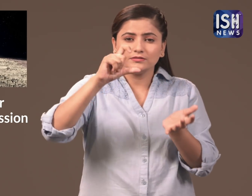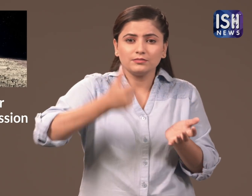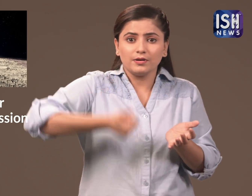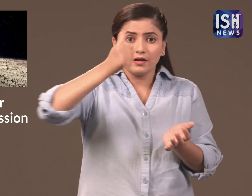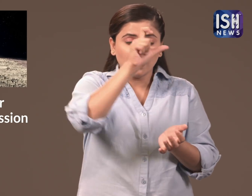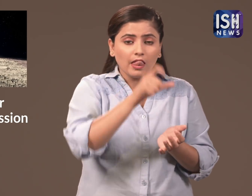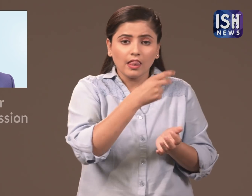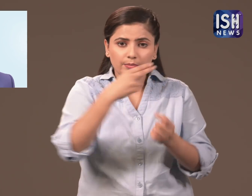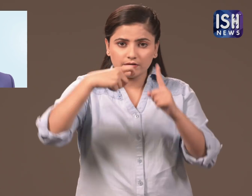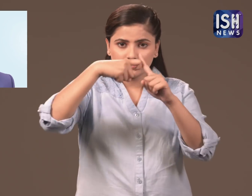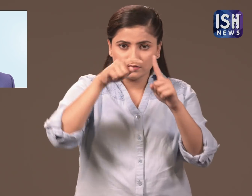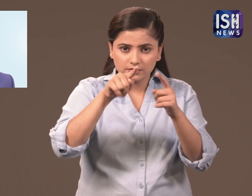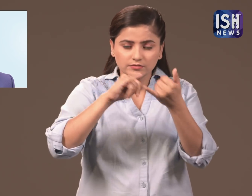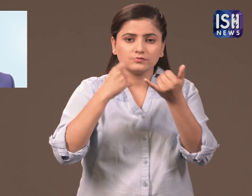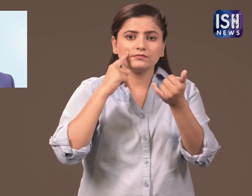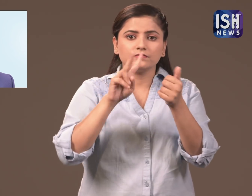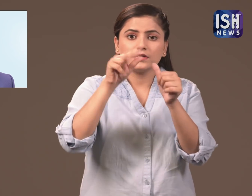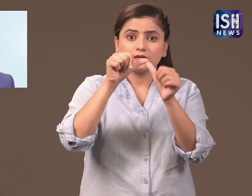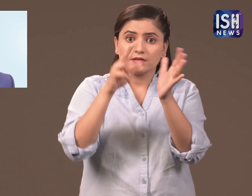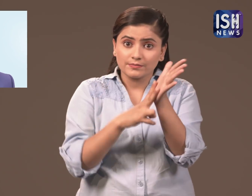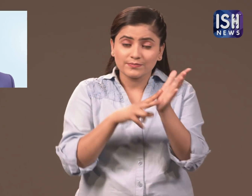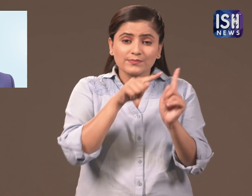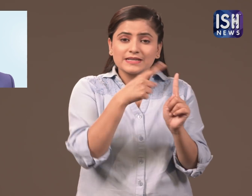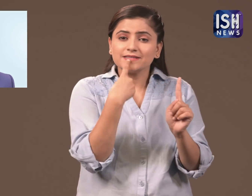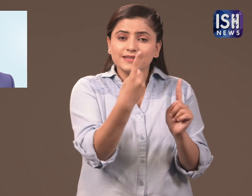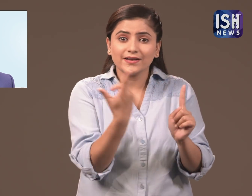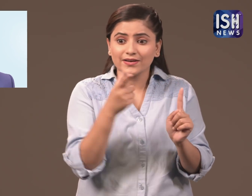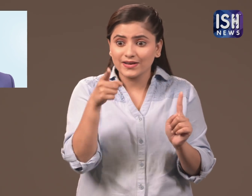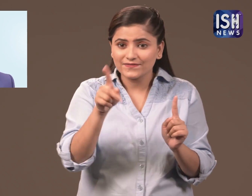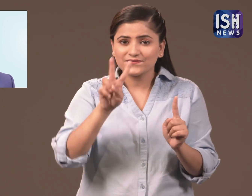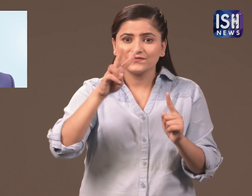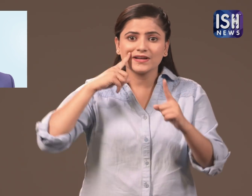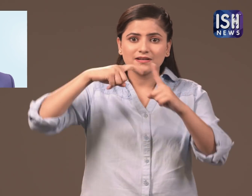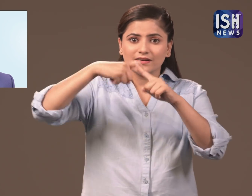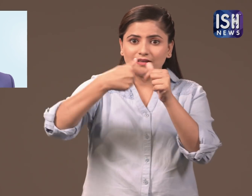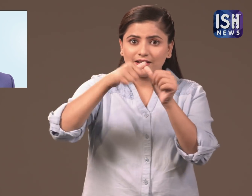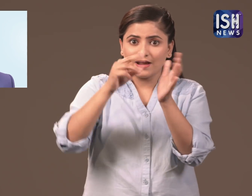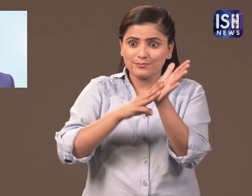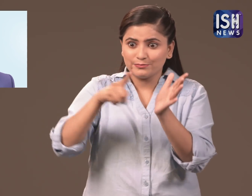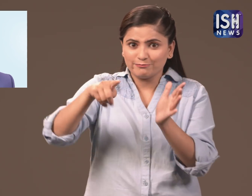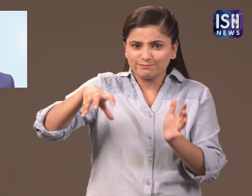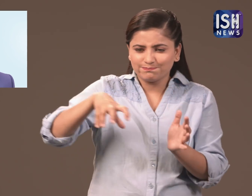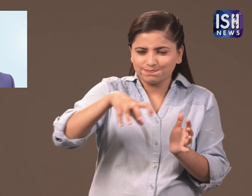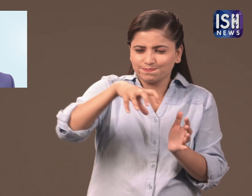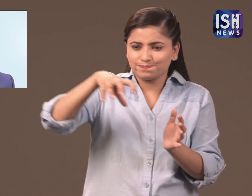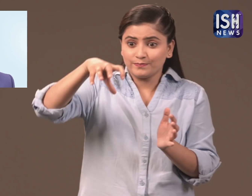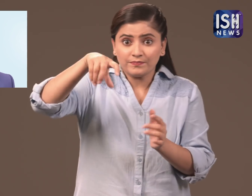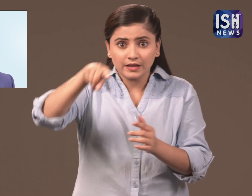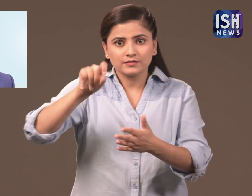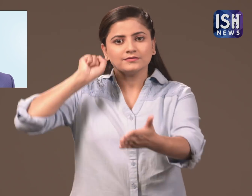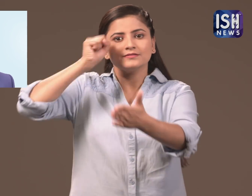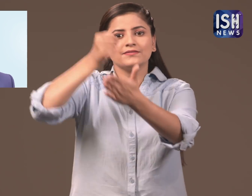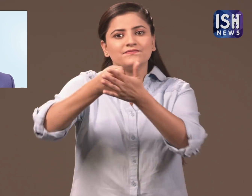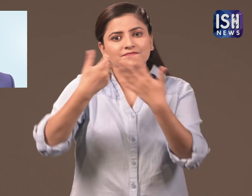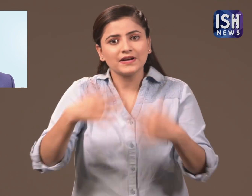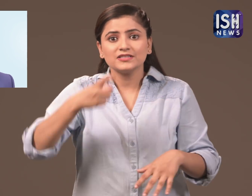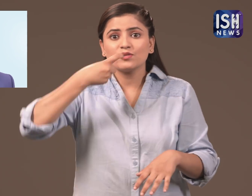ISRO's chairman is K Sivan said that once the lander Vikram lands on the surface of the Moon,